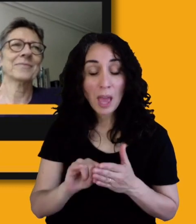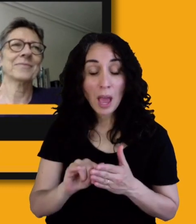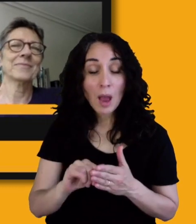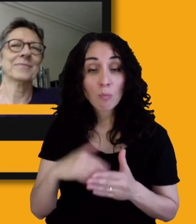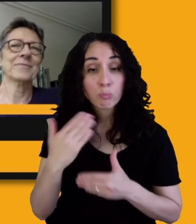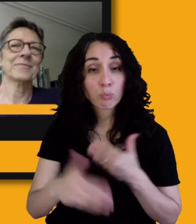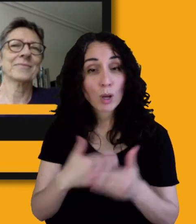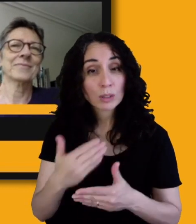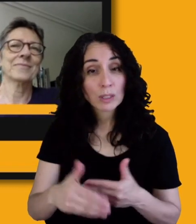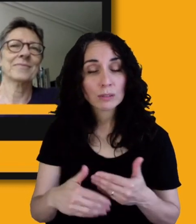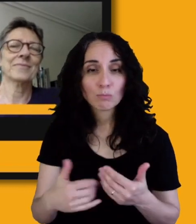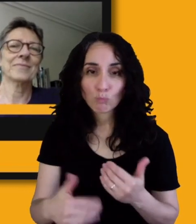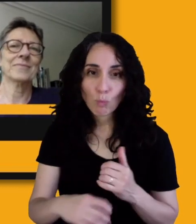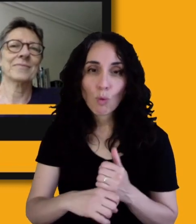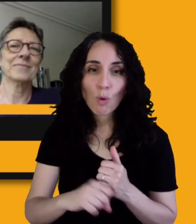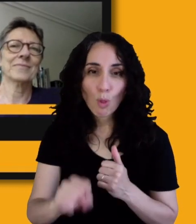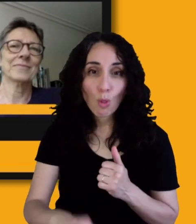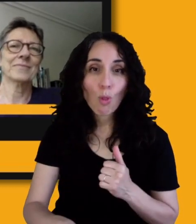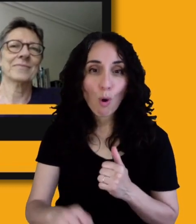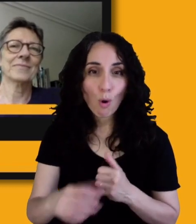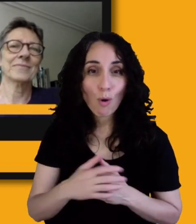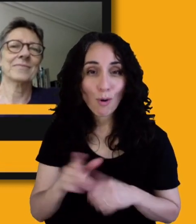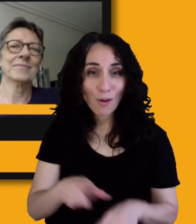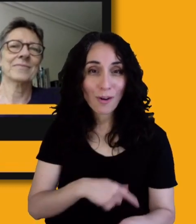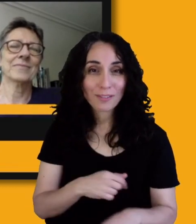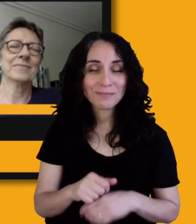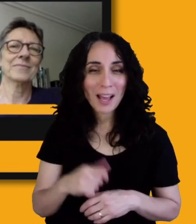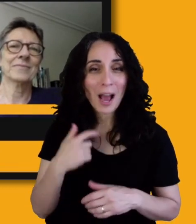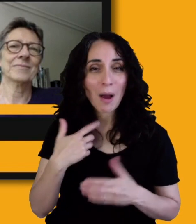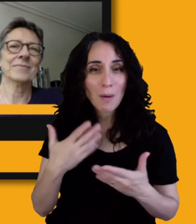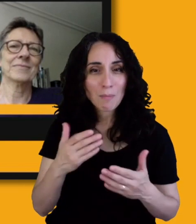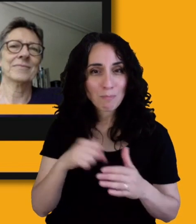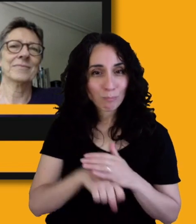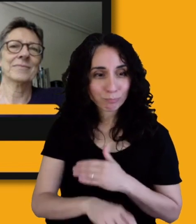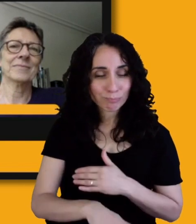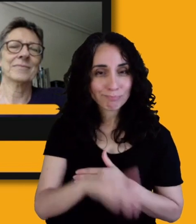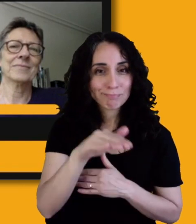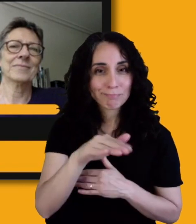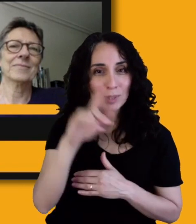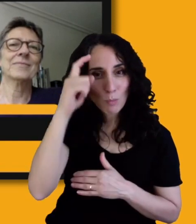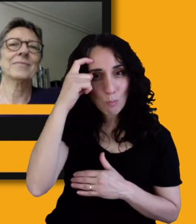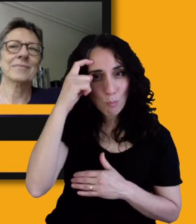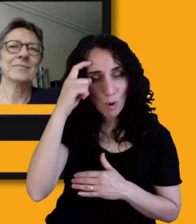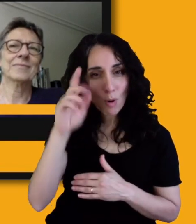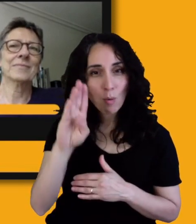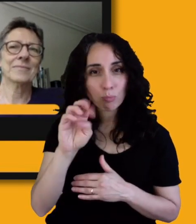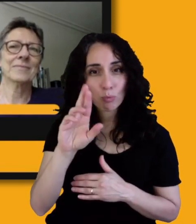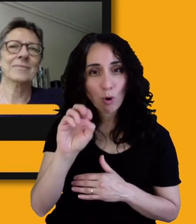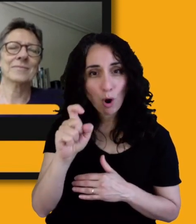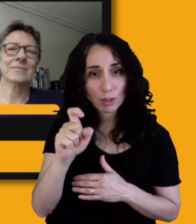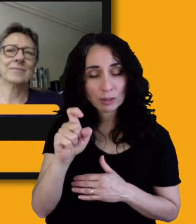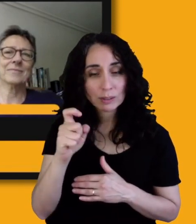long. I was born and raised in the Bronx and I moved out of my parents' house in